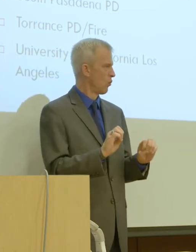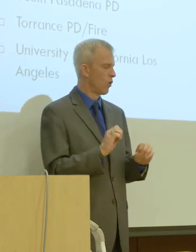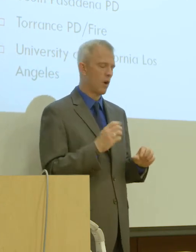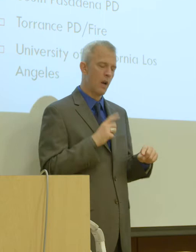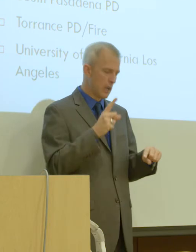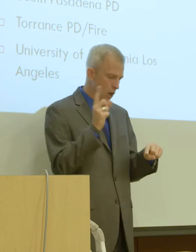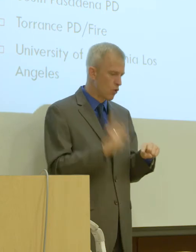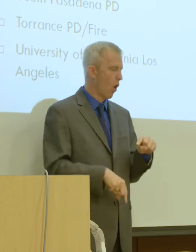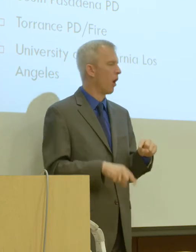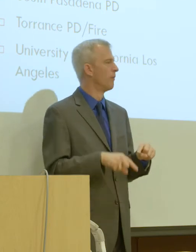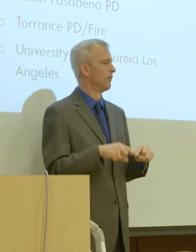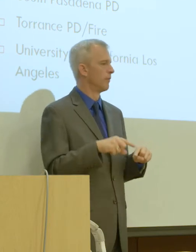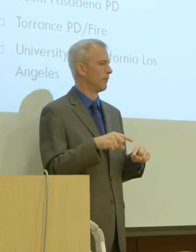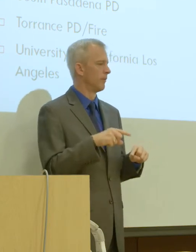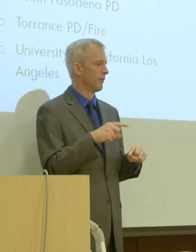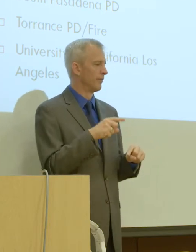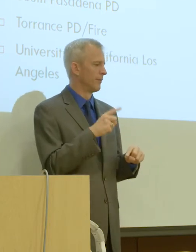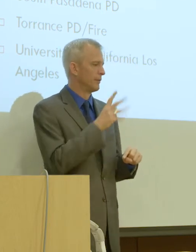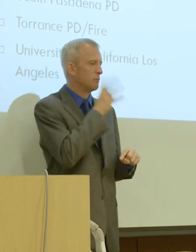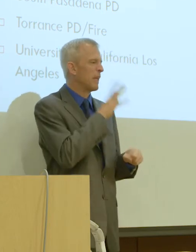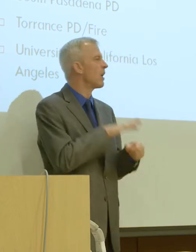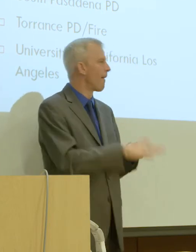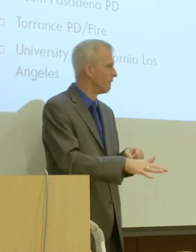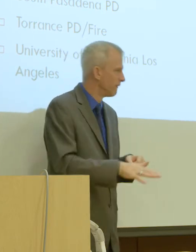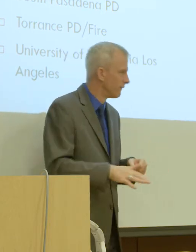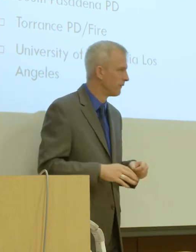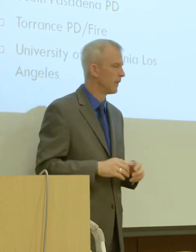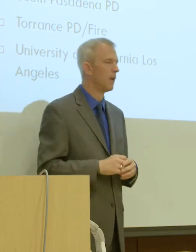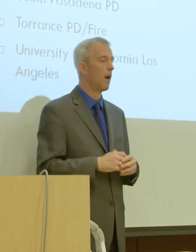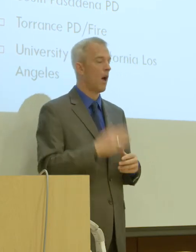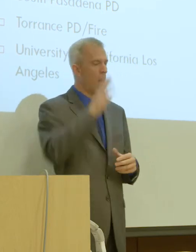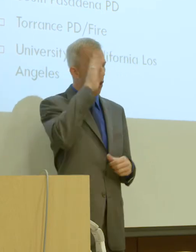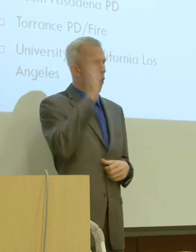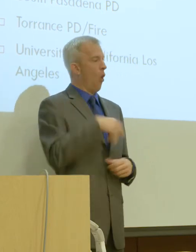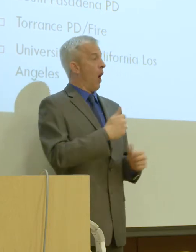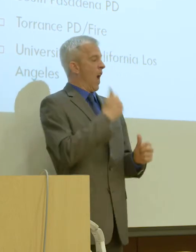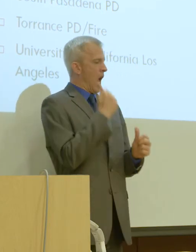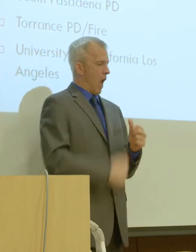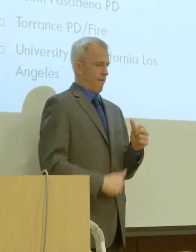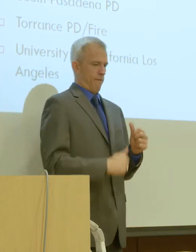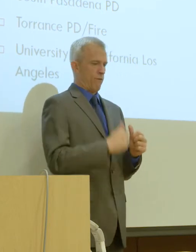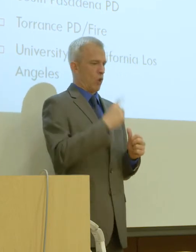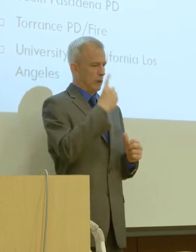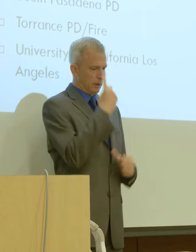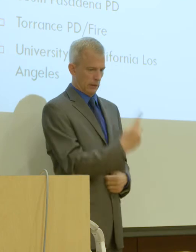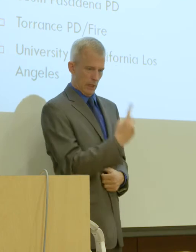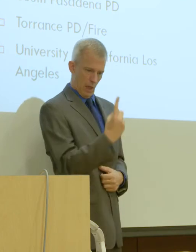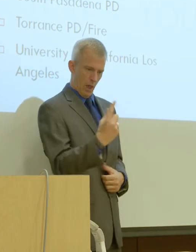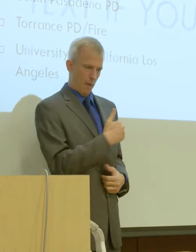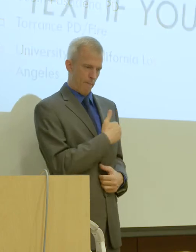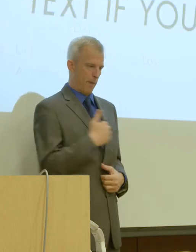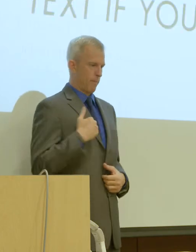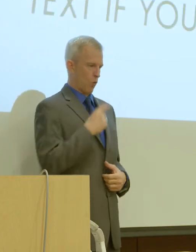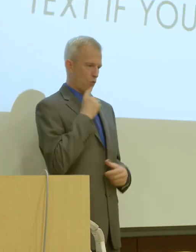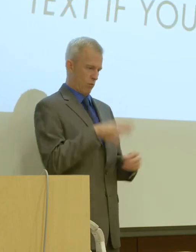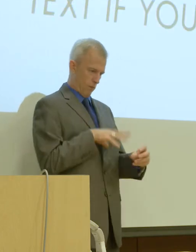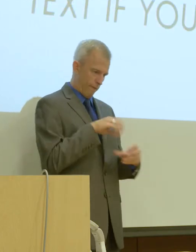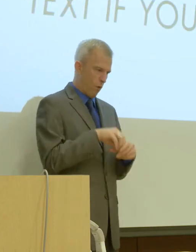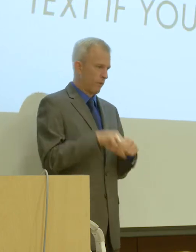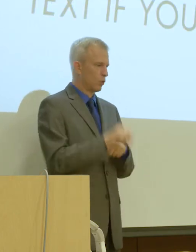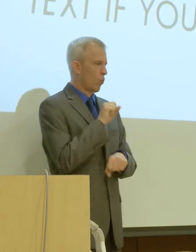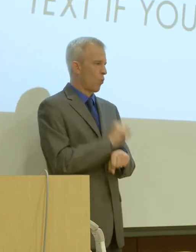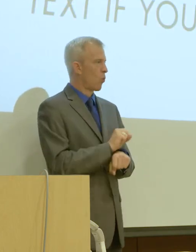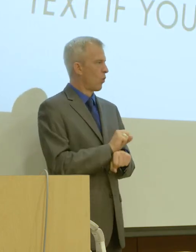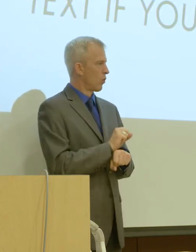be overstated. And I know that every single member that has been part of this is doing